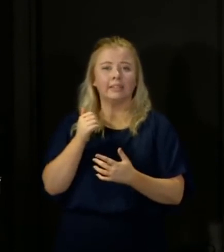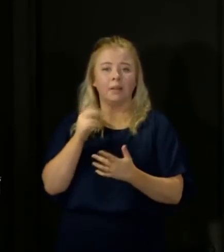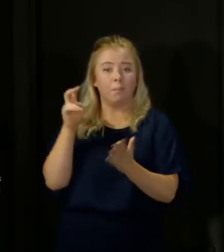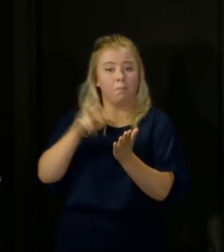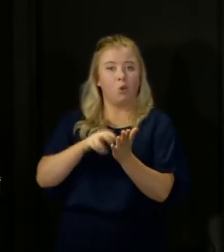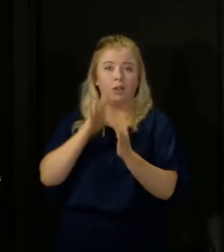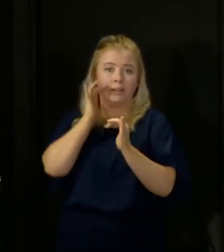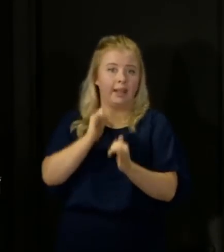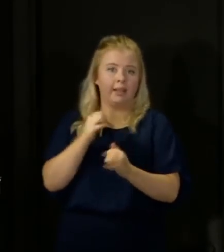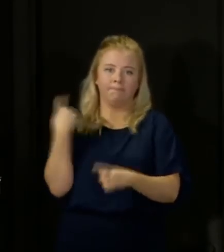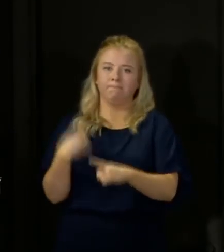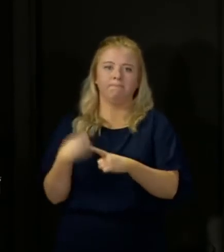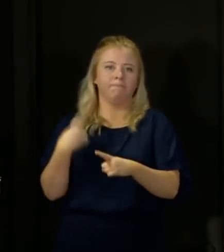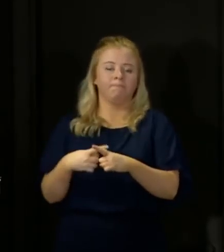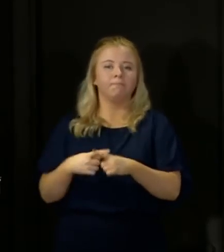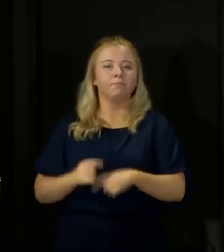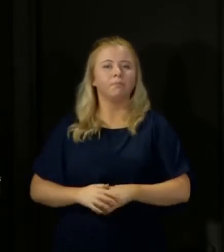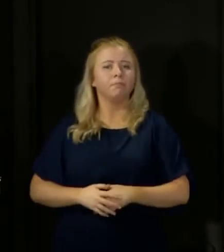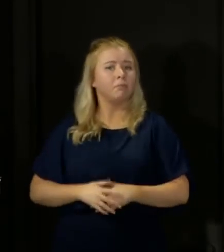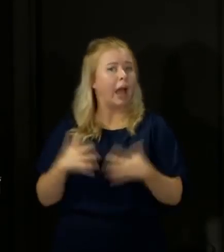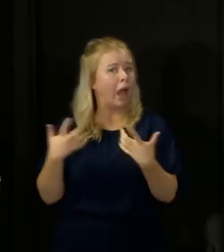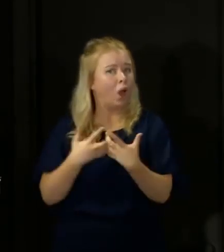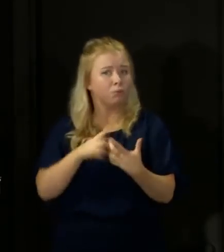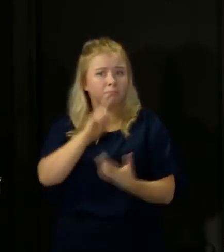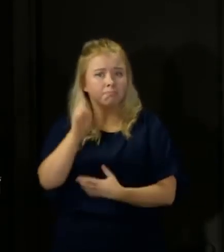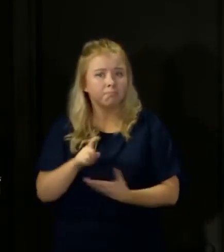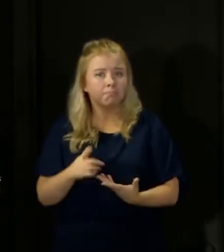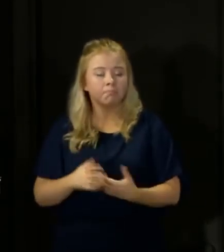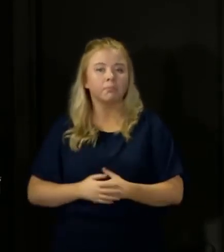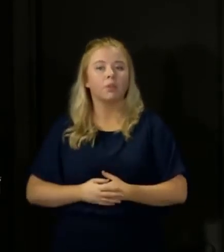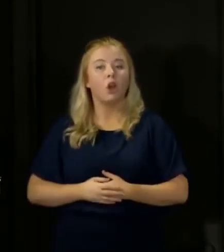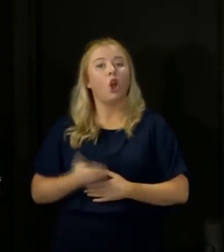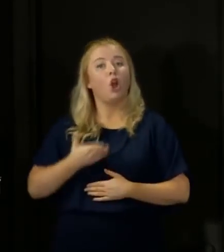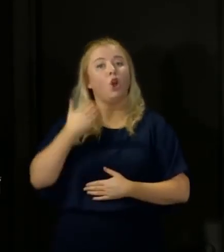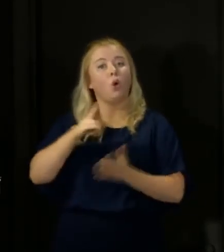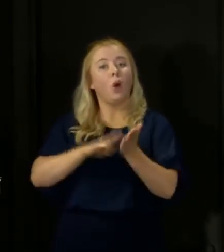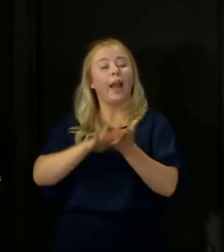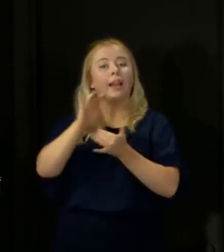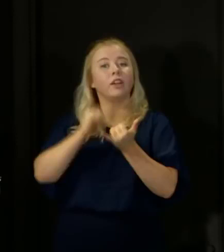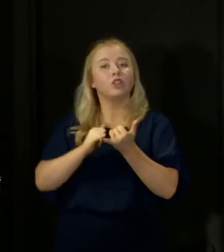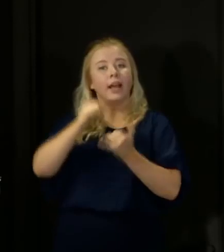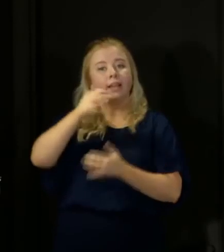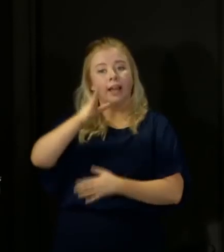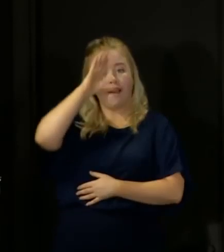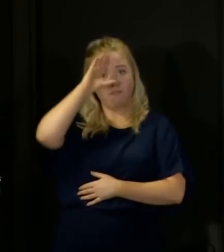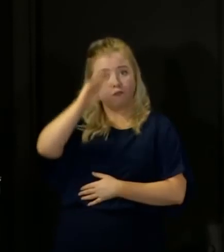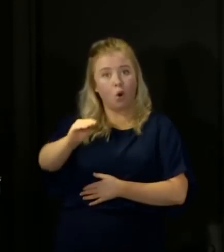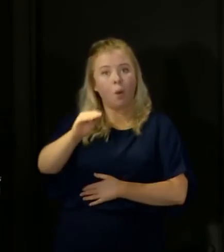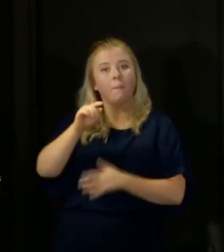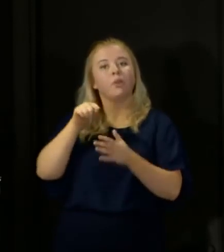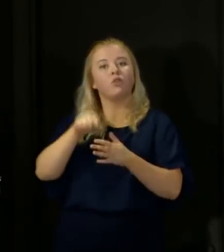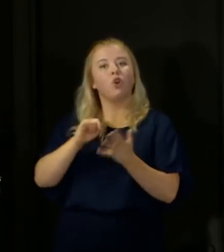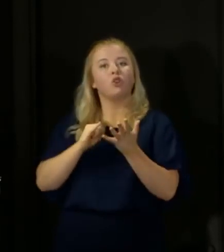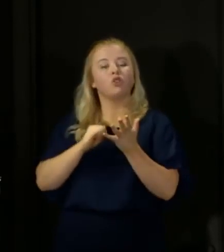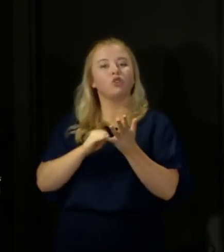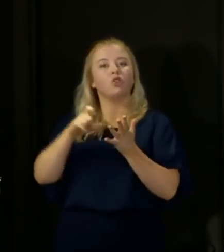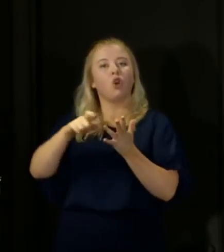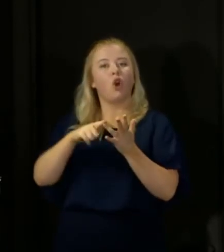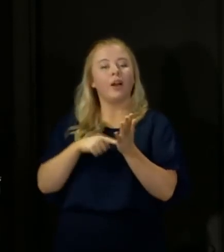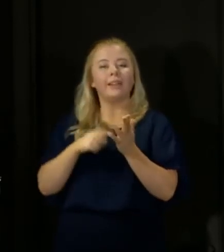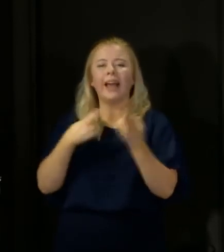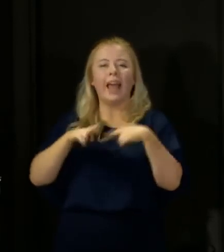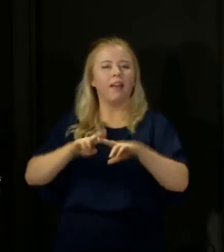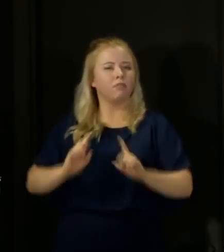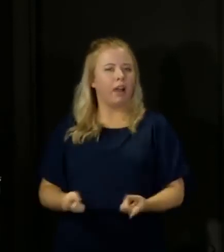experience symptoms. How do you do that? Well, you can go to nhsinform.scot or if you can't get